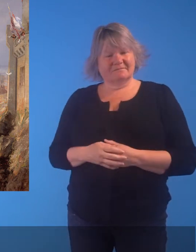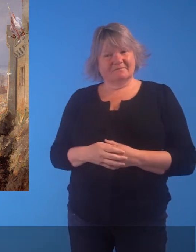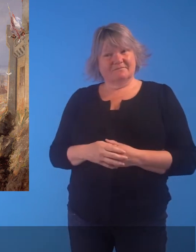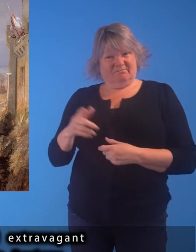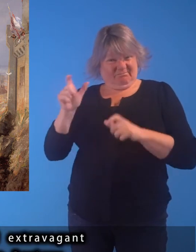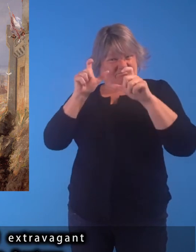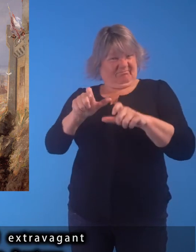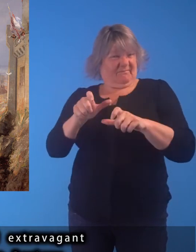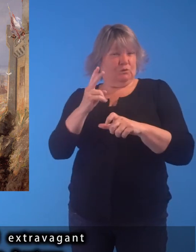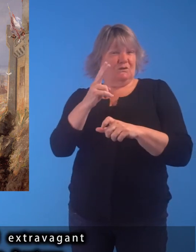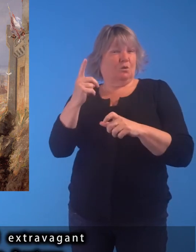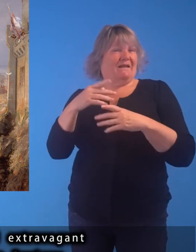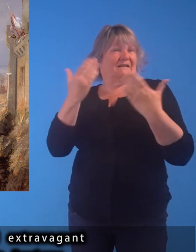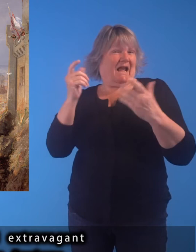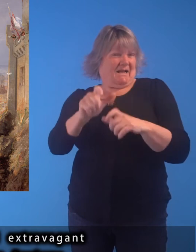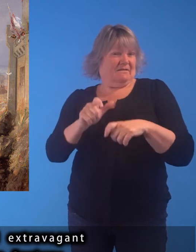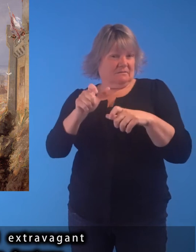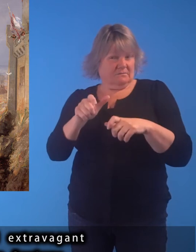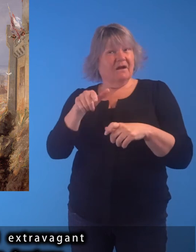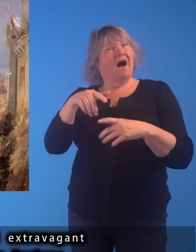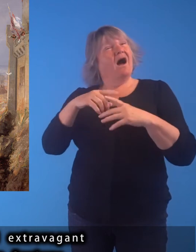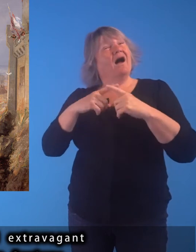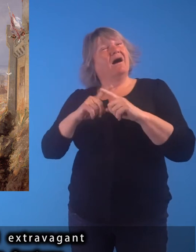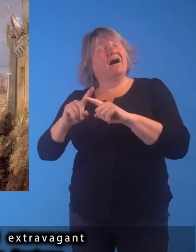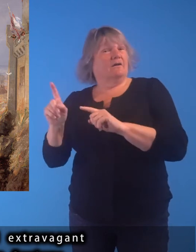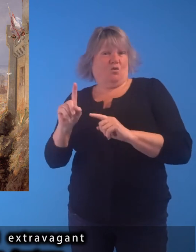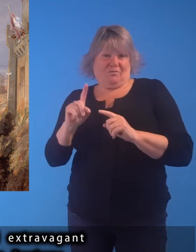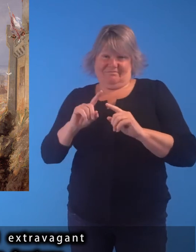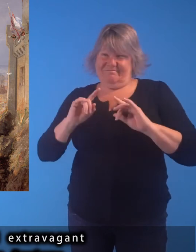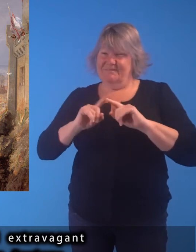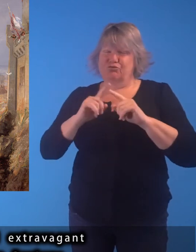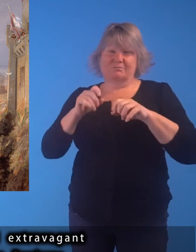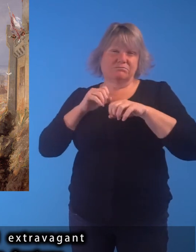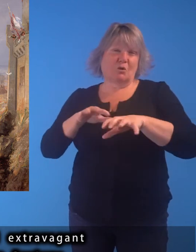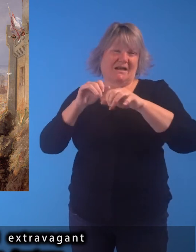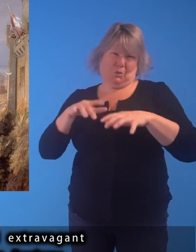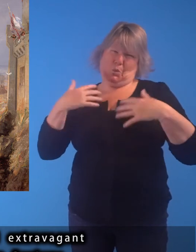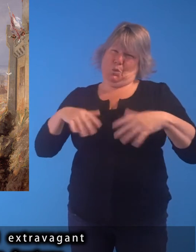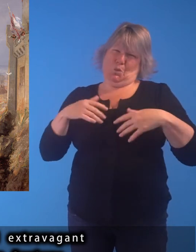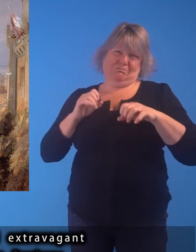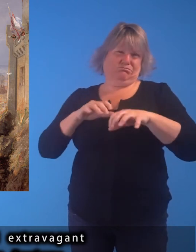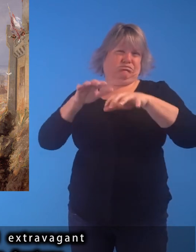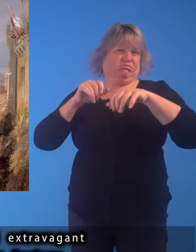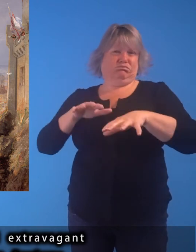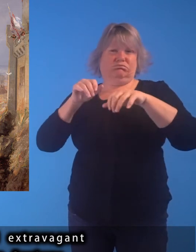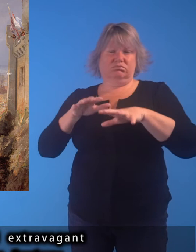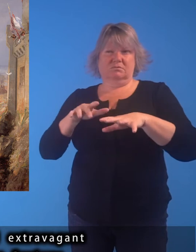The visit lasted 21 days and included extravagant processions, fabulous parties,